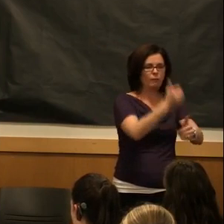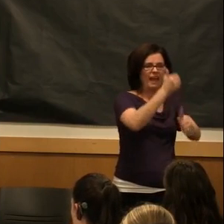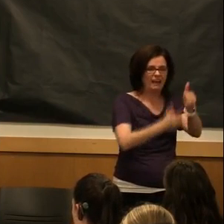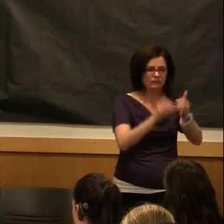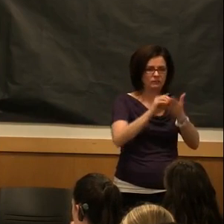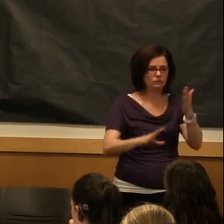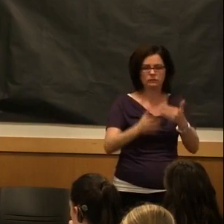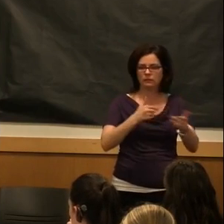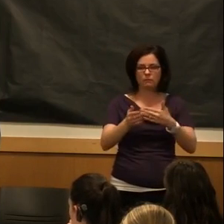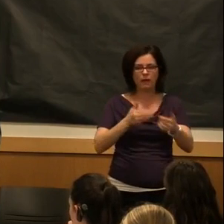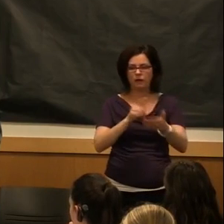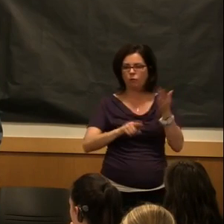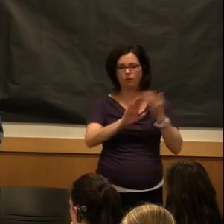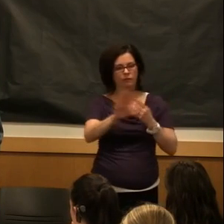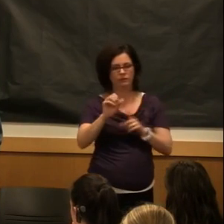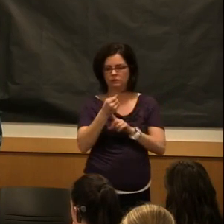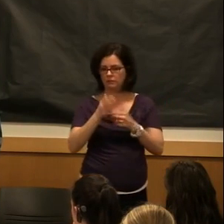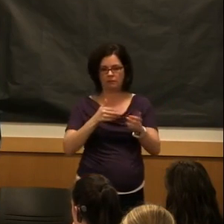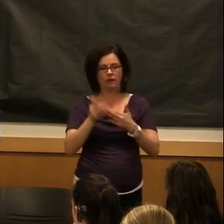is.